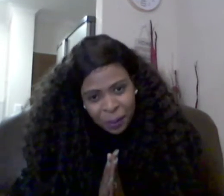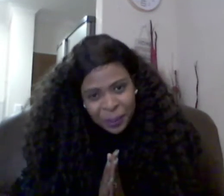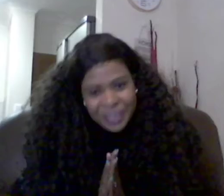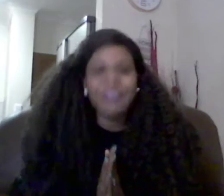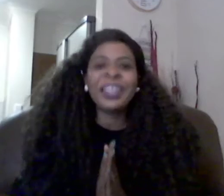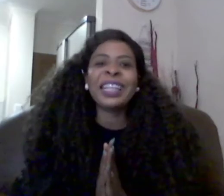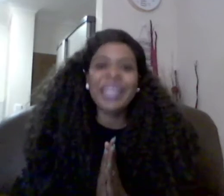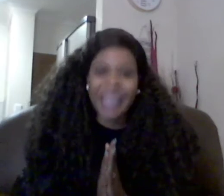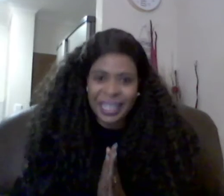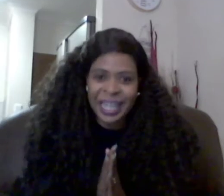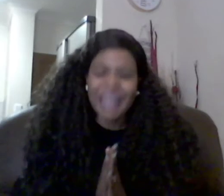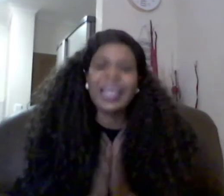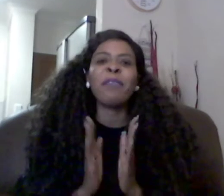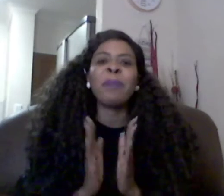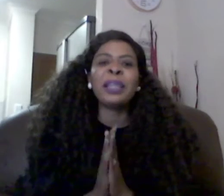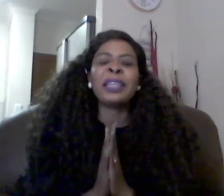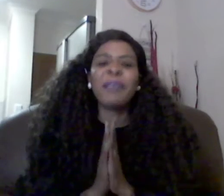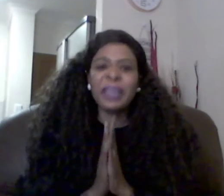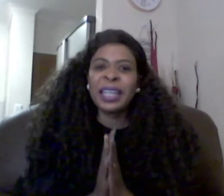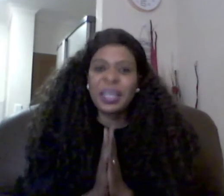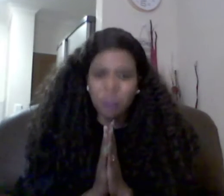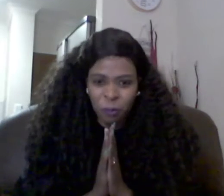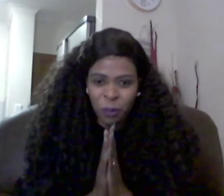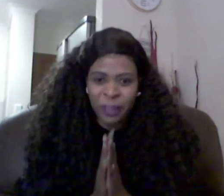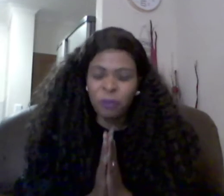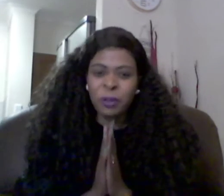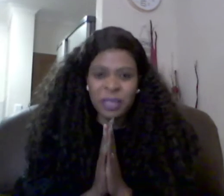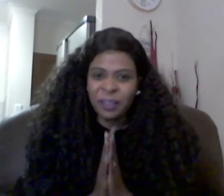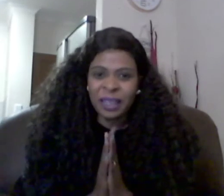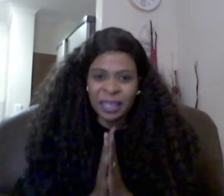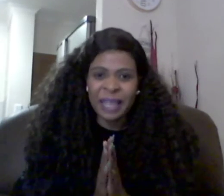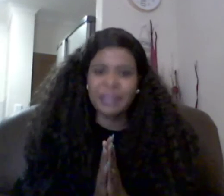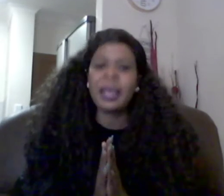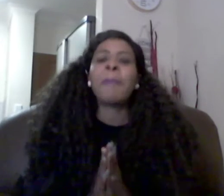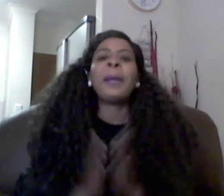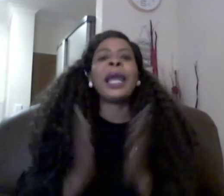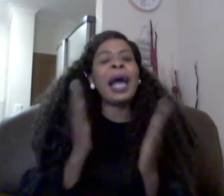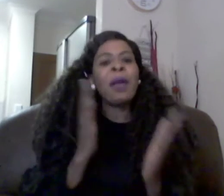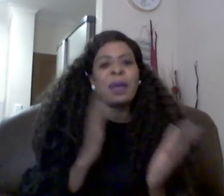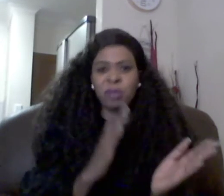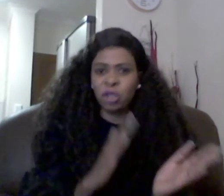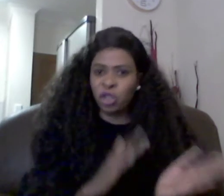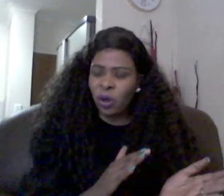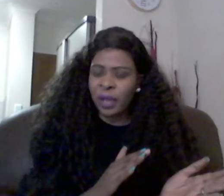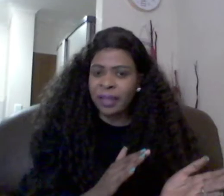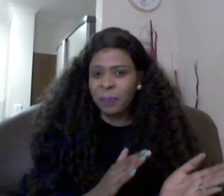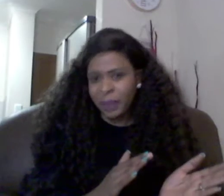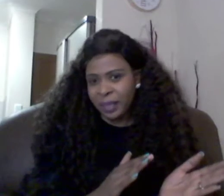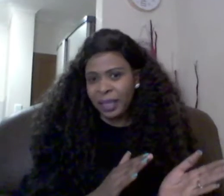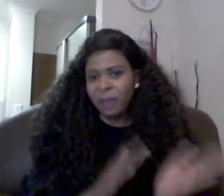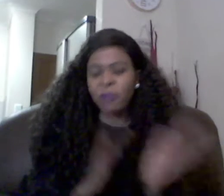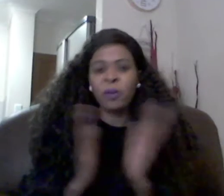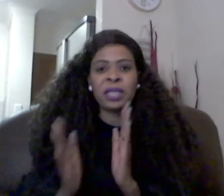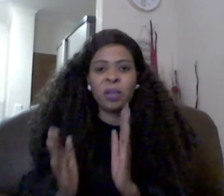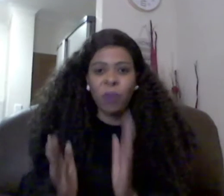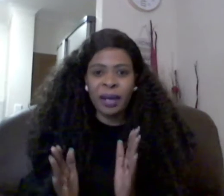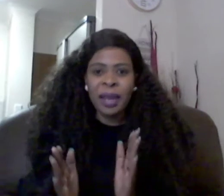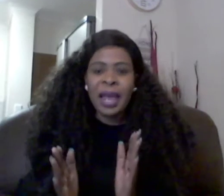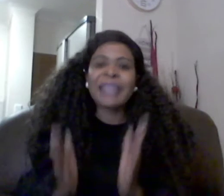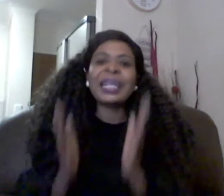17 years and they have been 17 years of wonderful 17 years but i was not sure in the beginning if he was the one i just